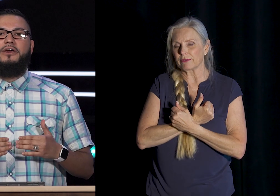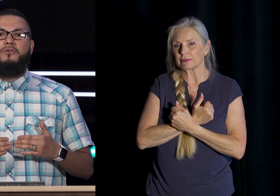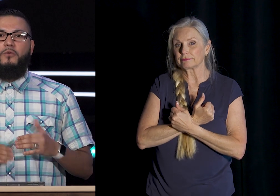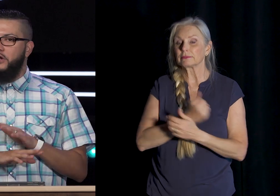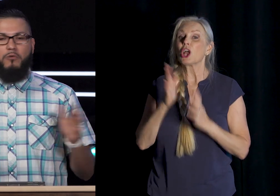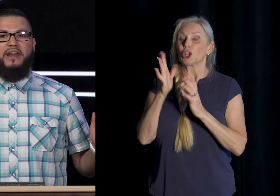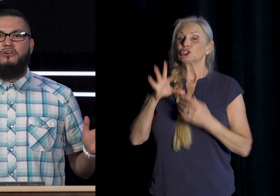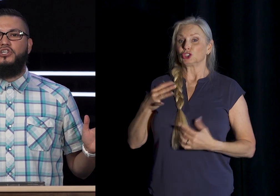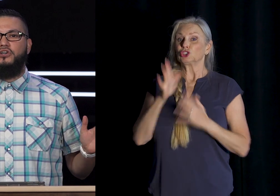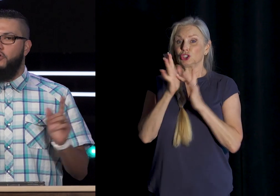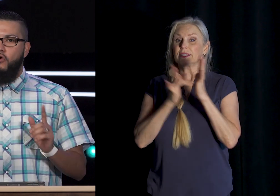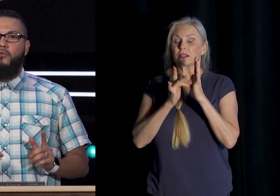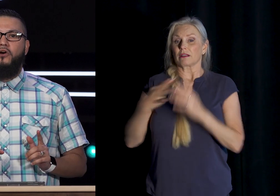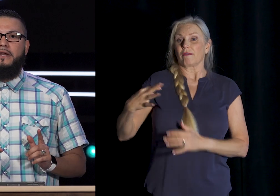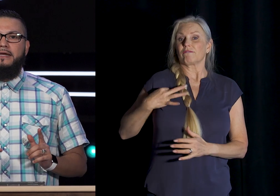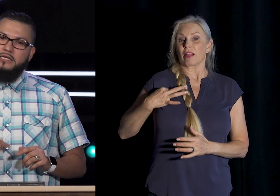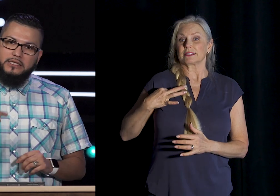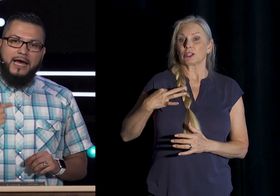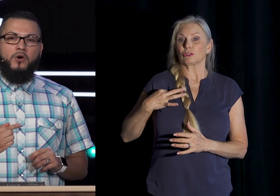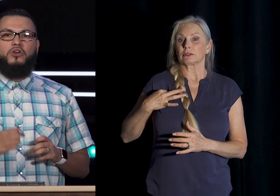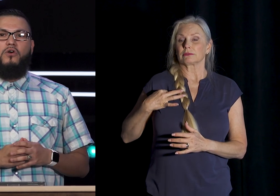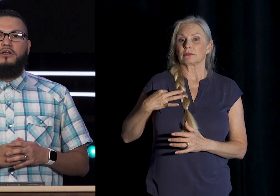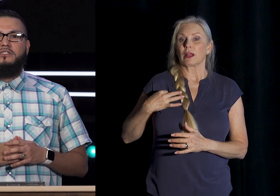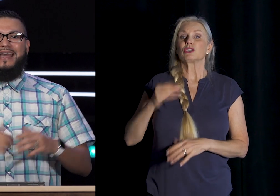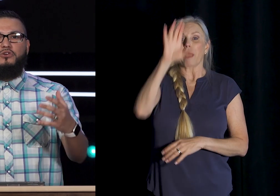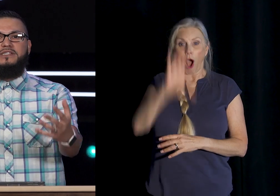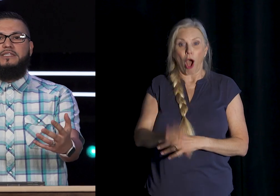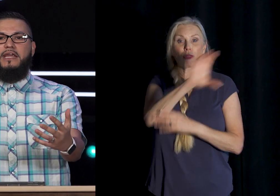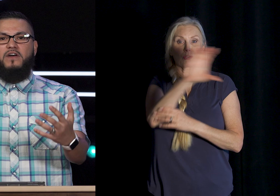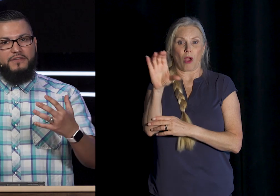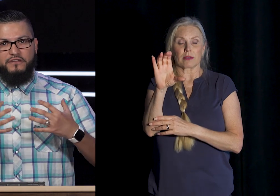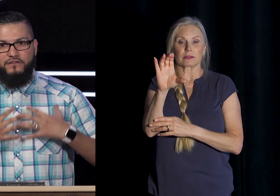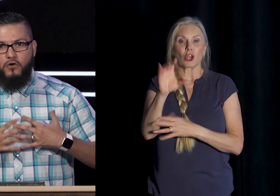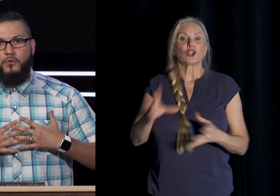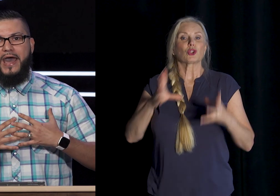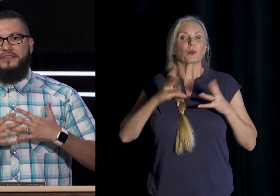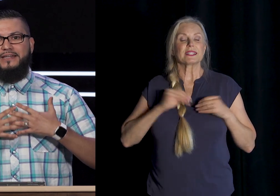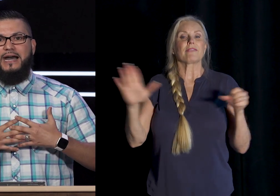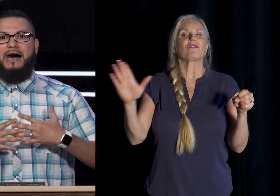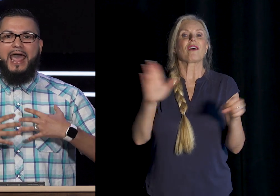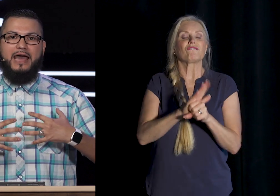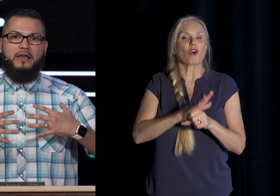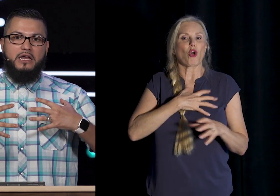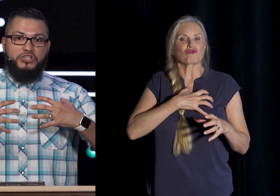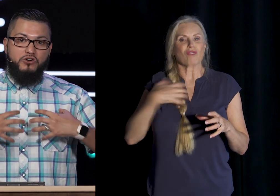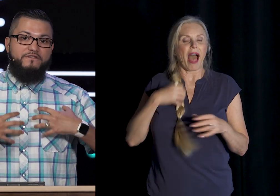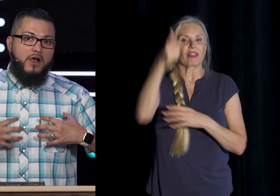When nobody else Could or would To climb on a cross And to receive The full wrath That God had Due for